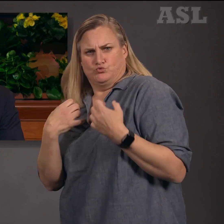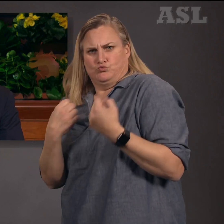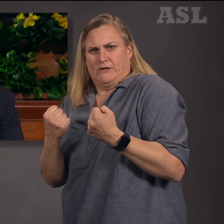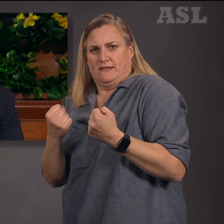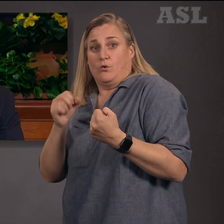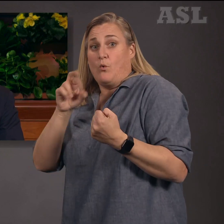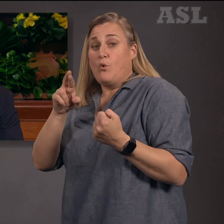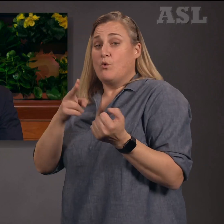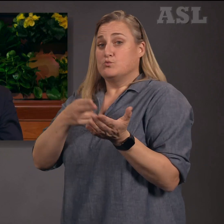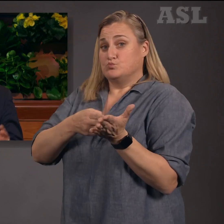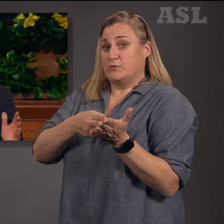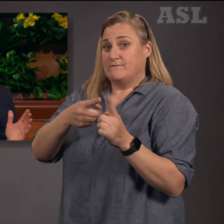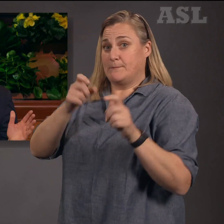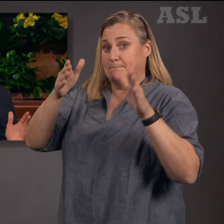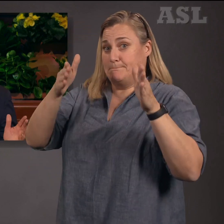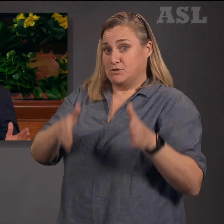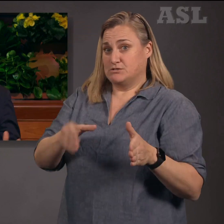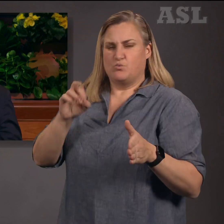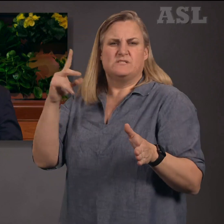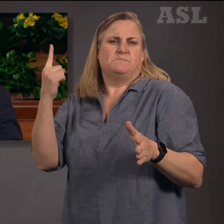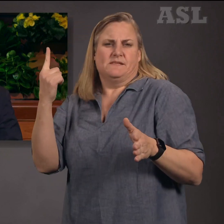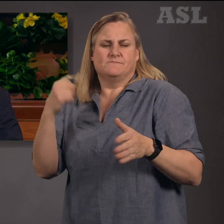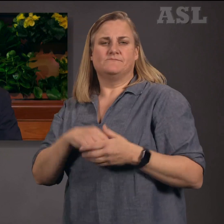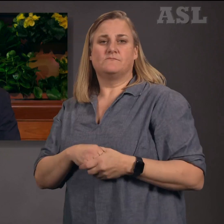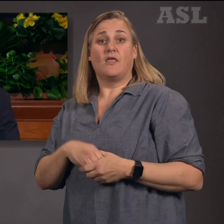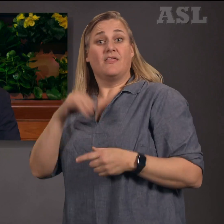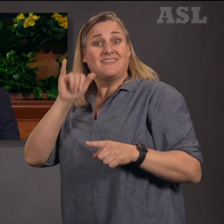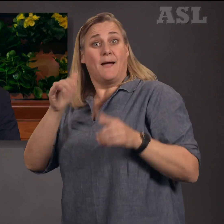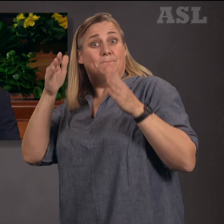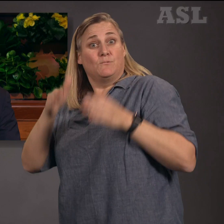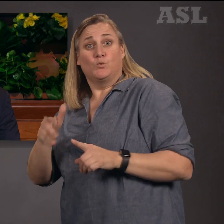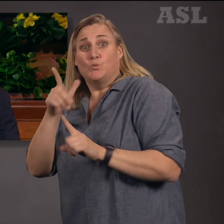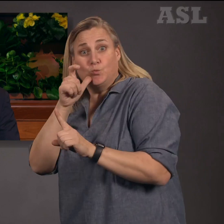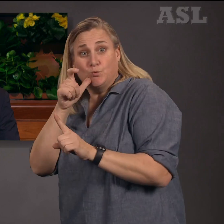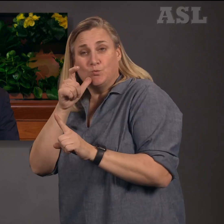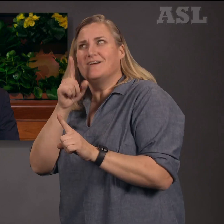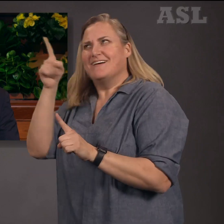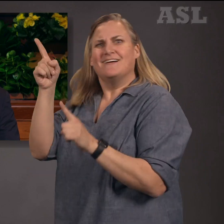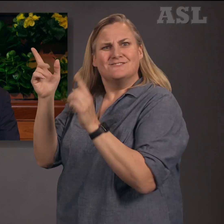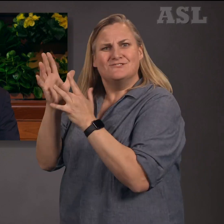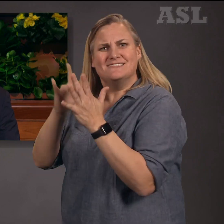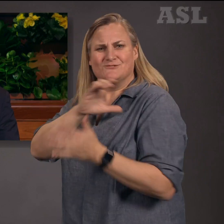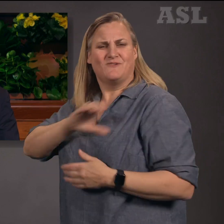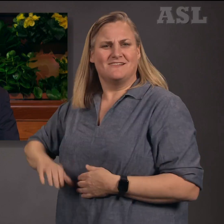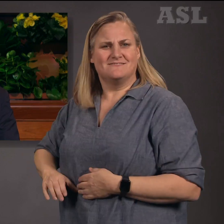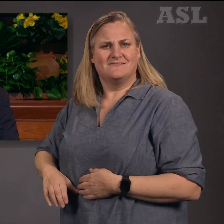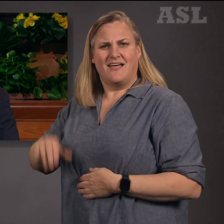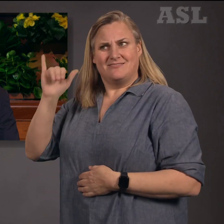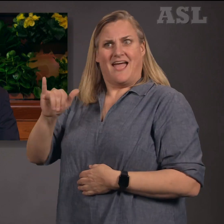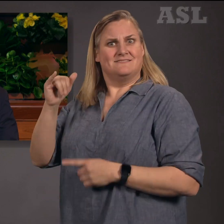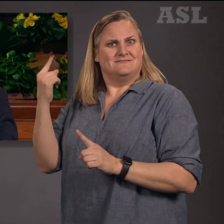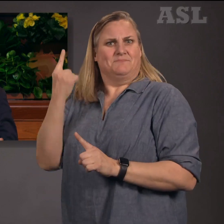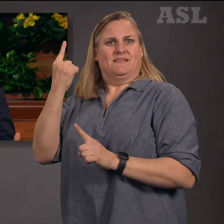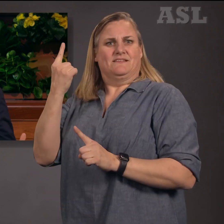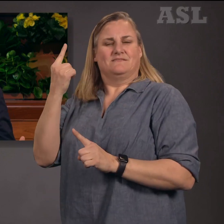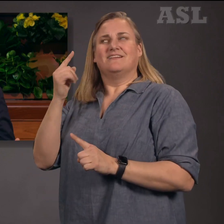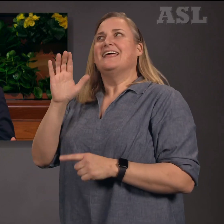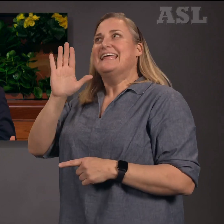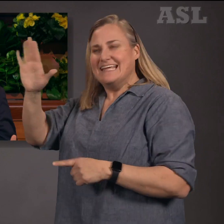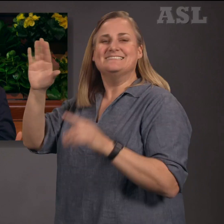That someone is Jesus Christ, and that something is His doctrine. So how